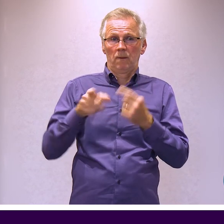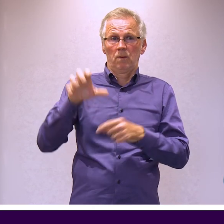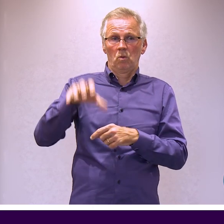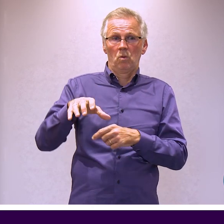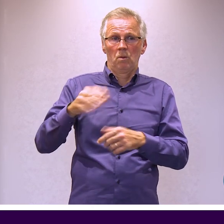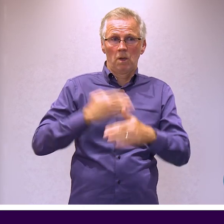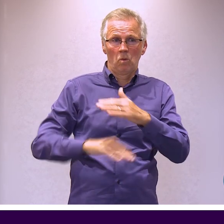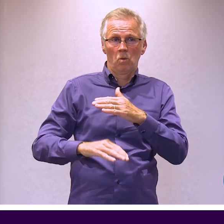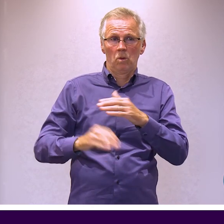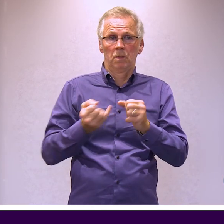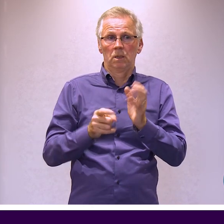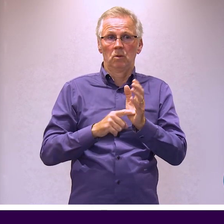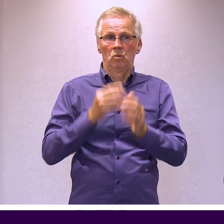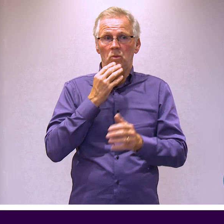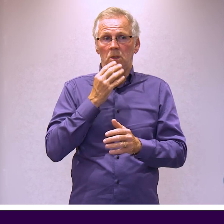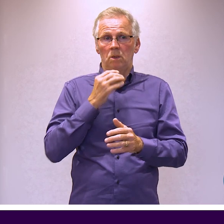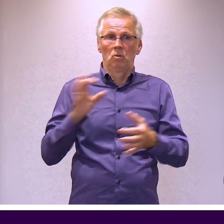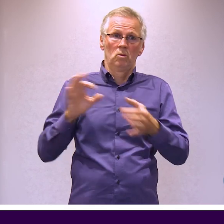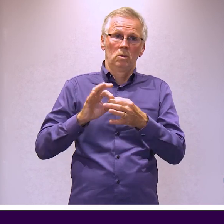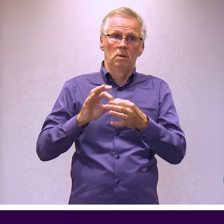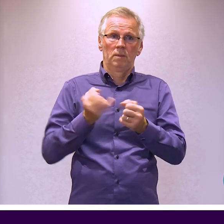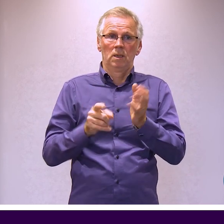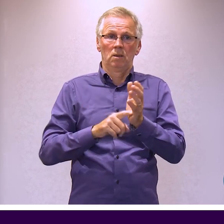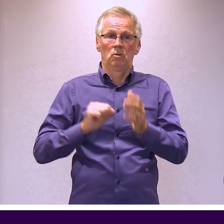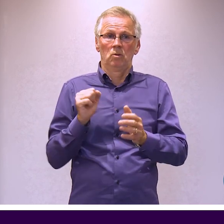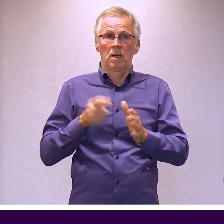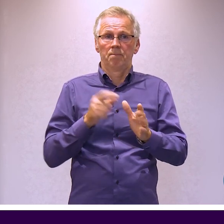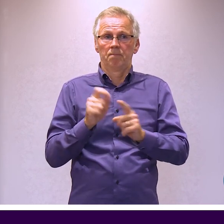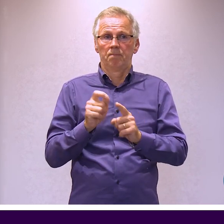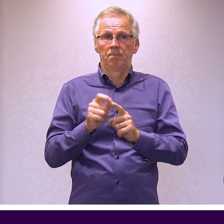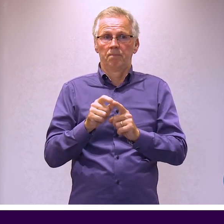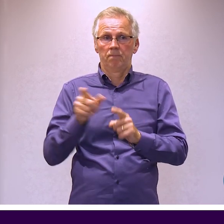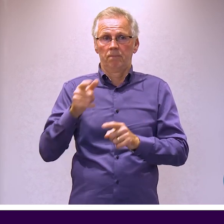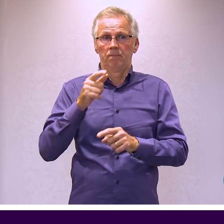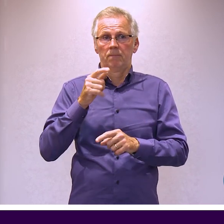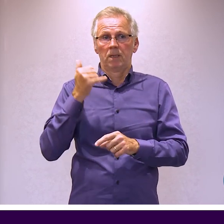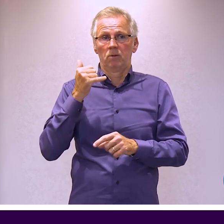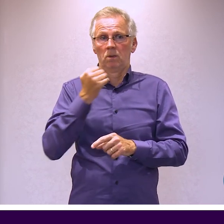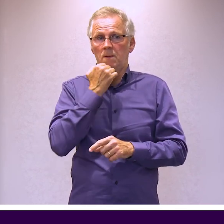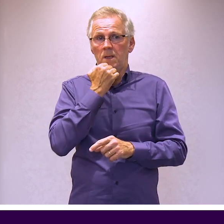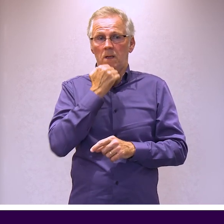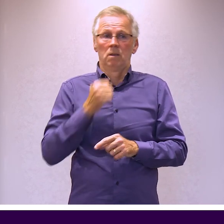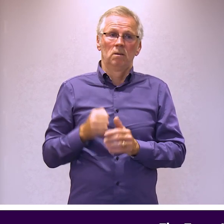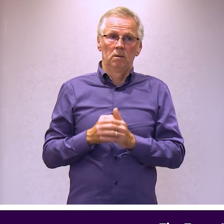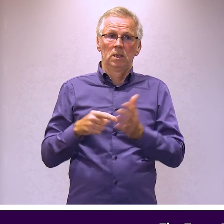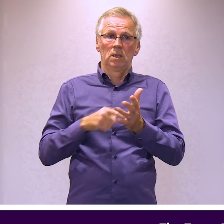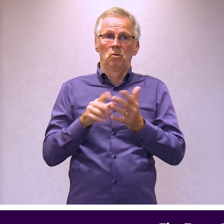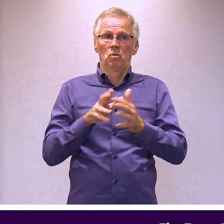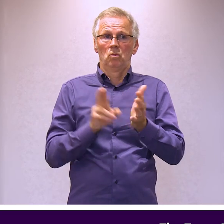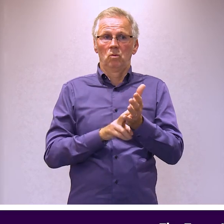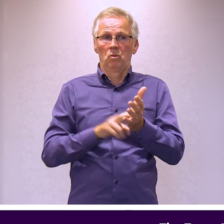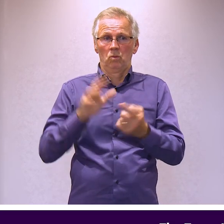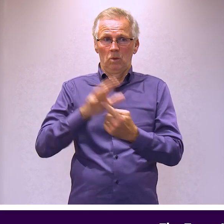.S.L. contact B.S.L. Scotland app to use the telephone numbers. The Townhouse